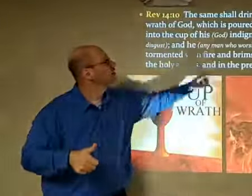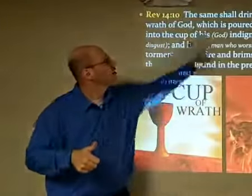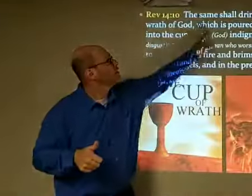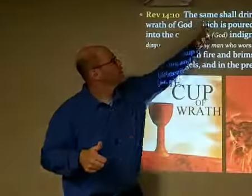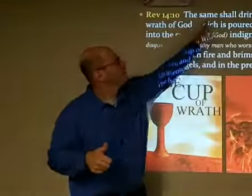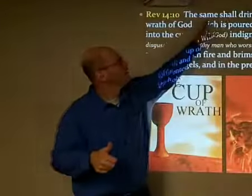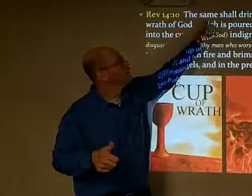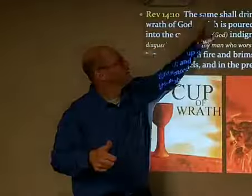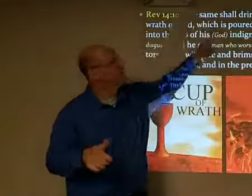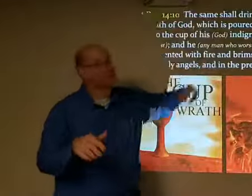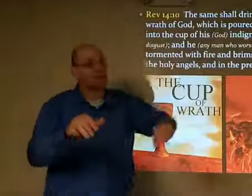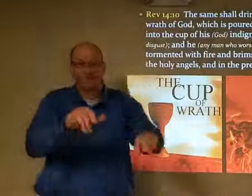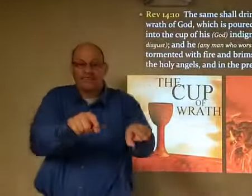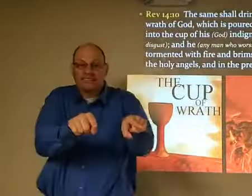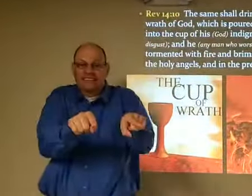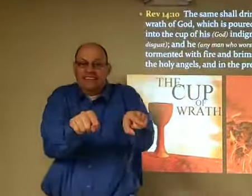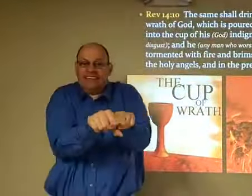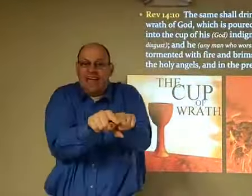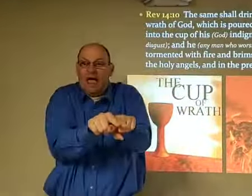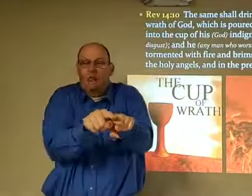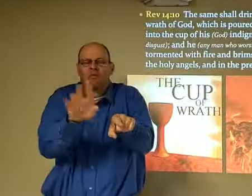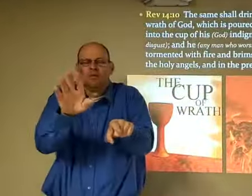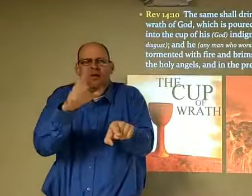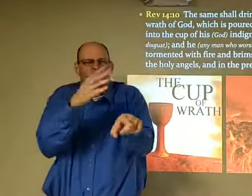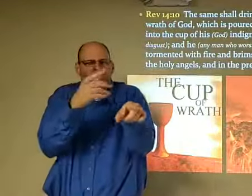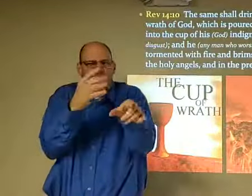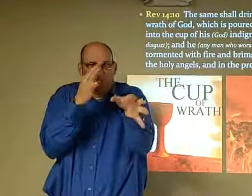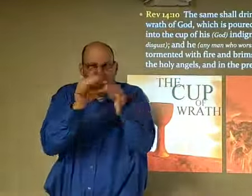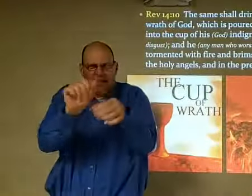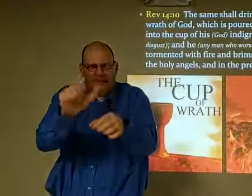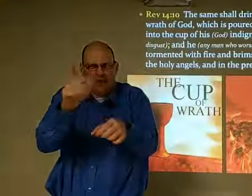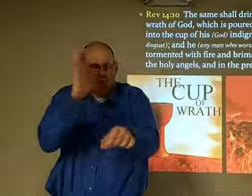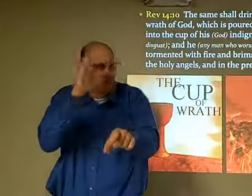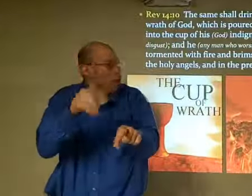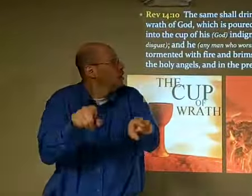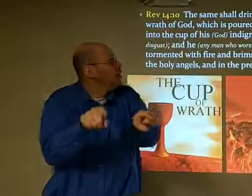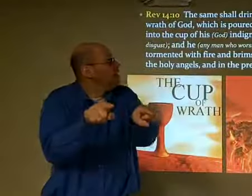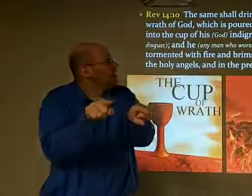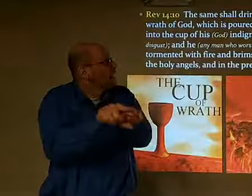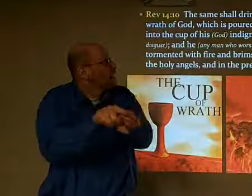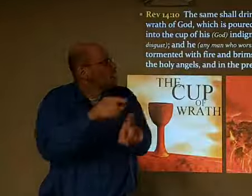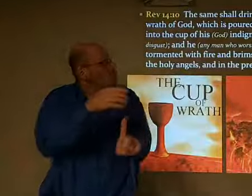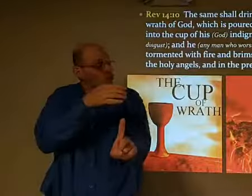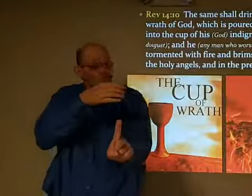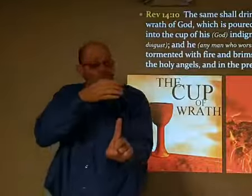Moving on to verse 10. The same shall drink of the wine of the wrath of God,